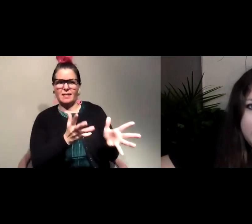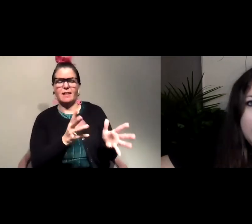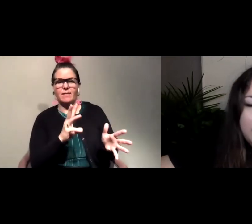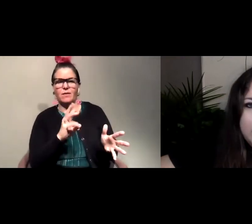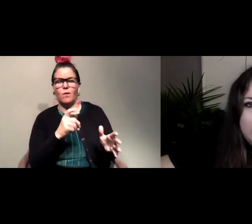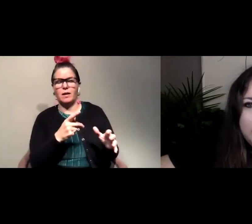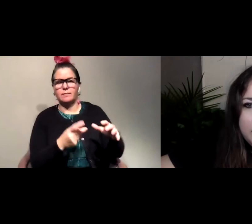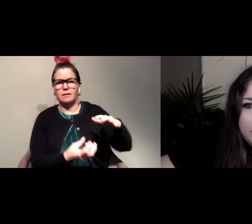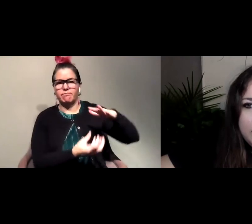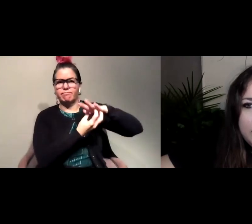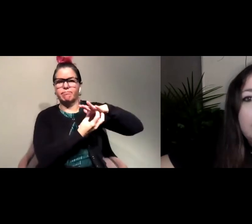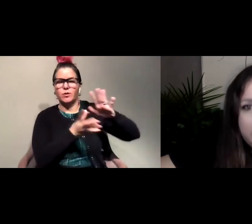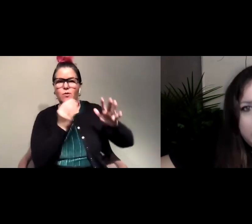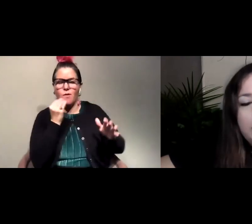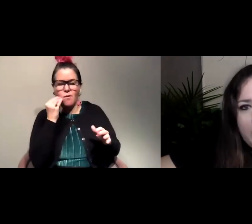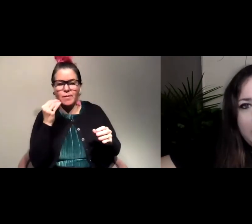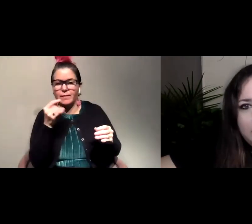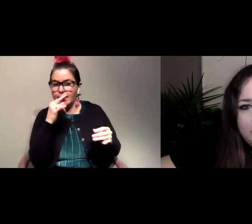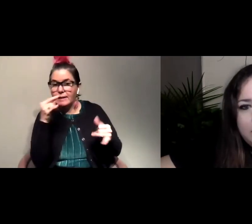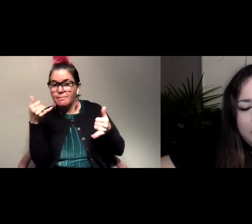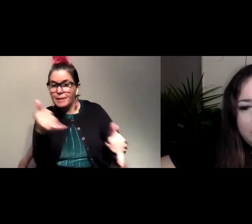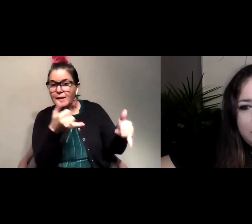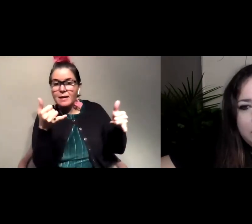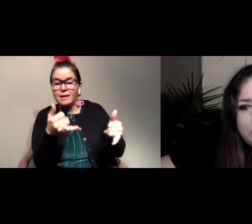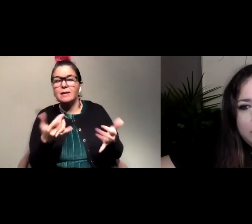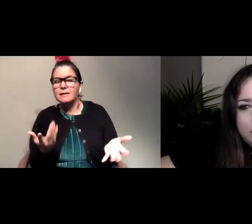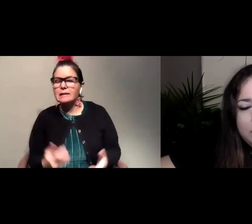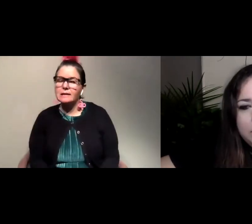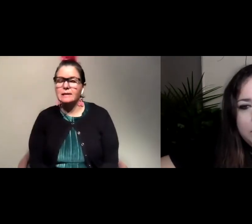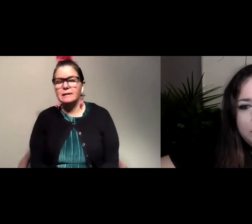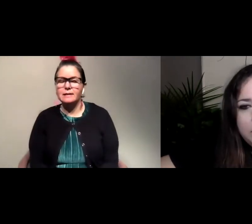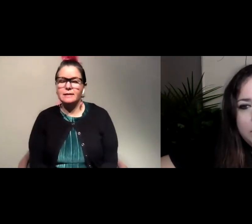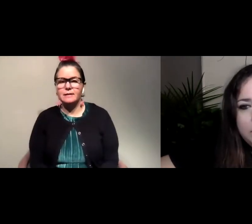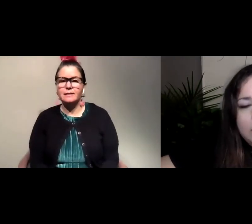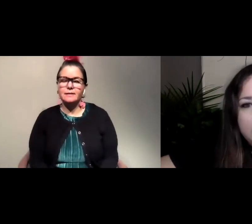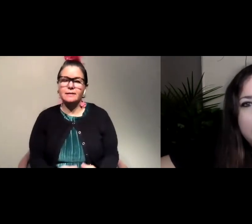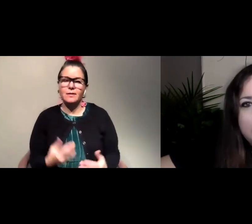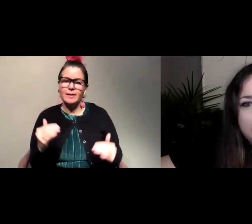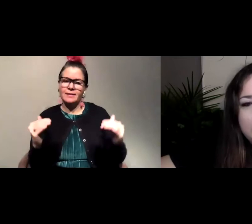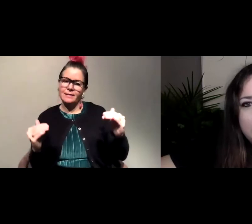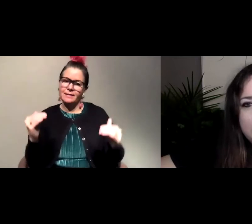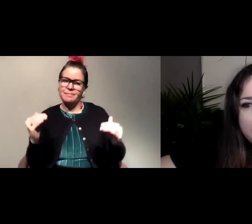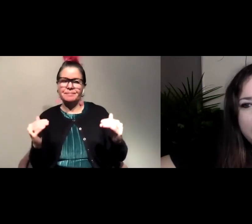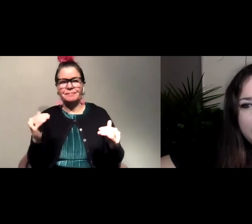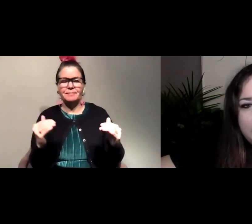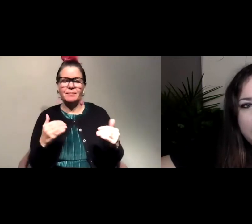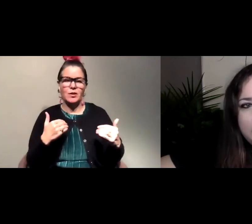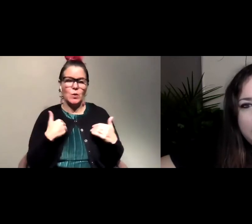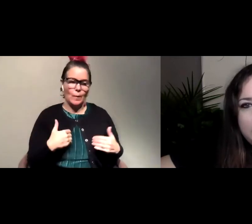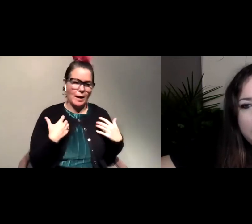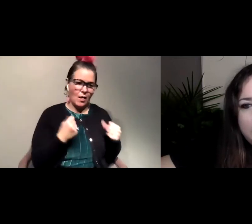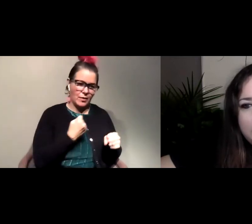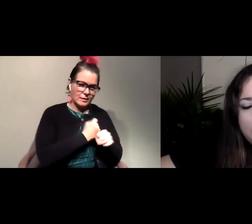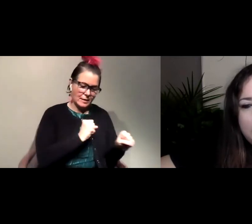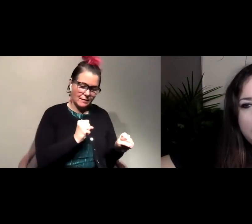home, especially if you've got kids playing around. Um, so yeah, it is always about that balance between human health and safety